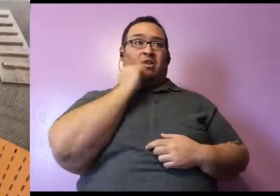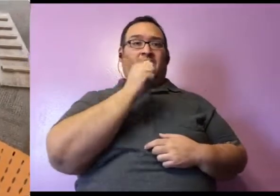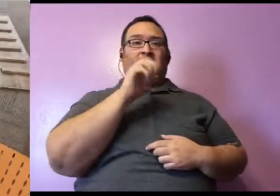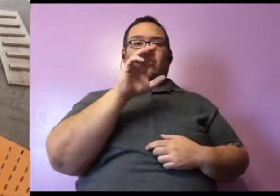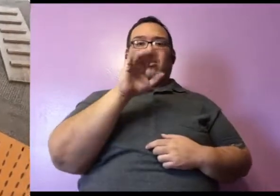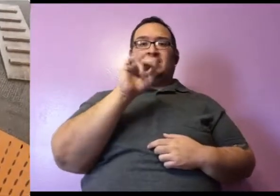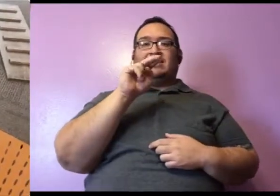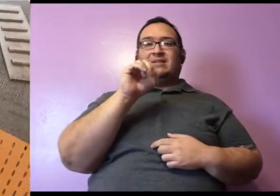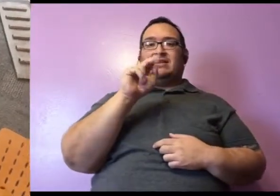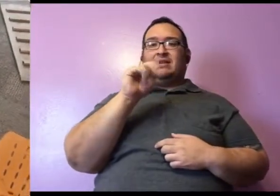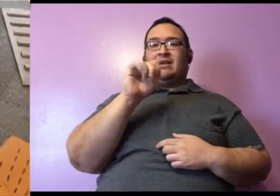our Cincinnati Zoo Home Safari.